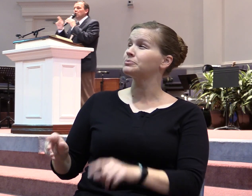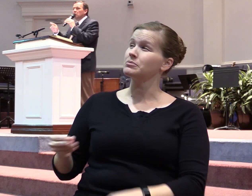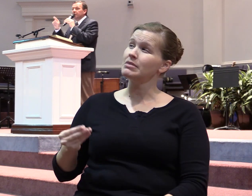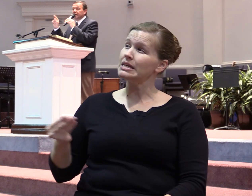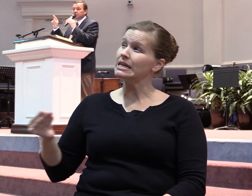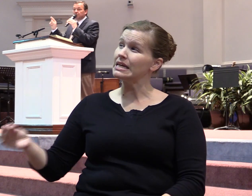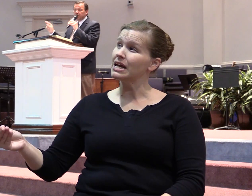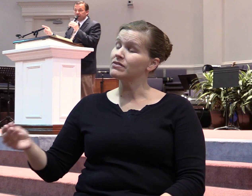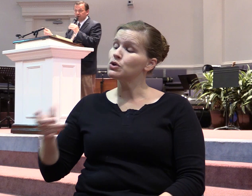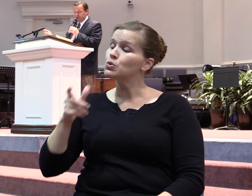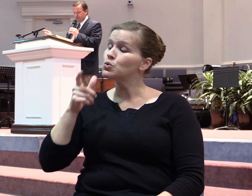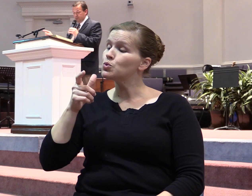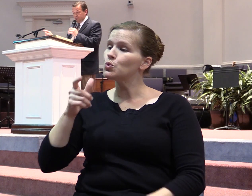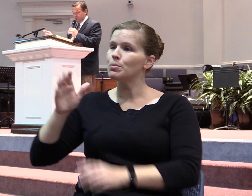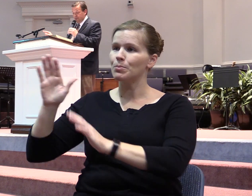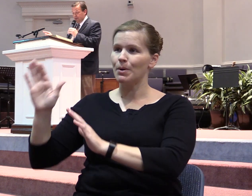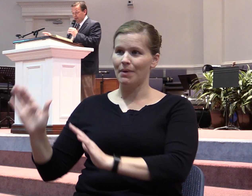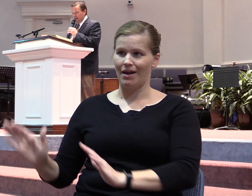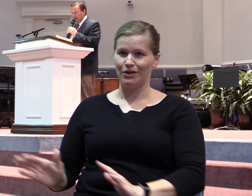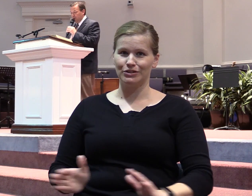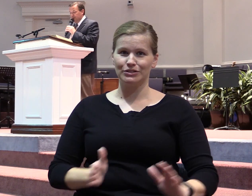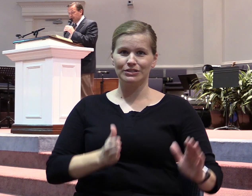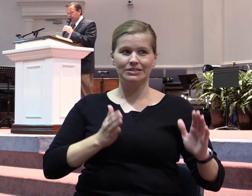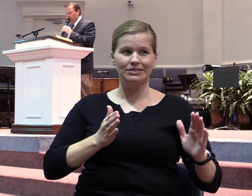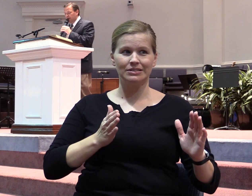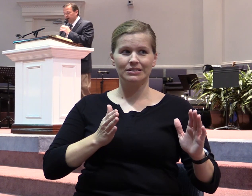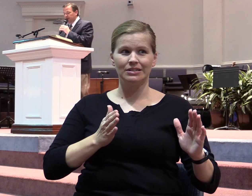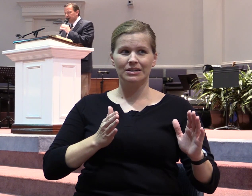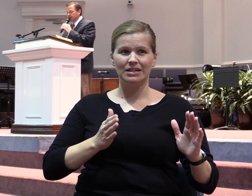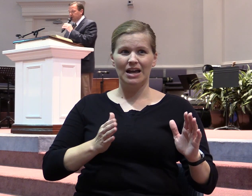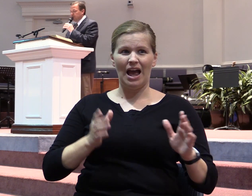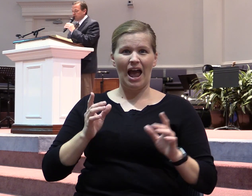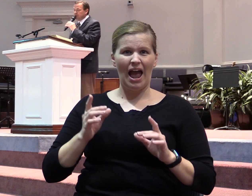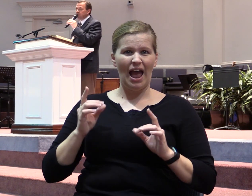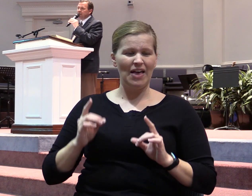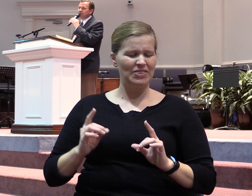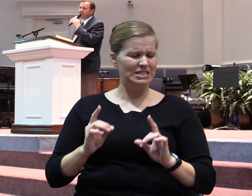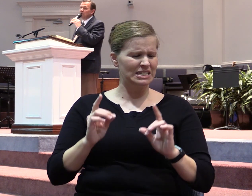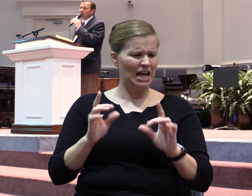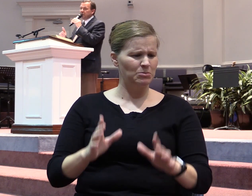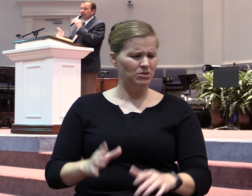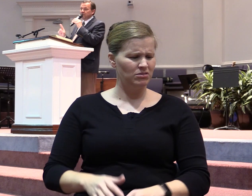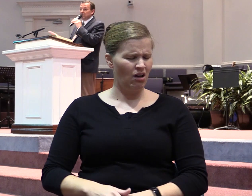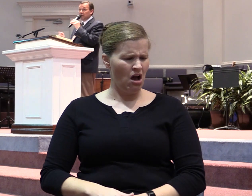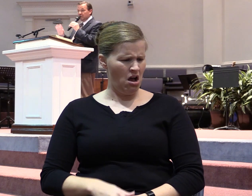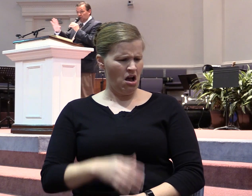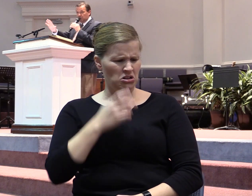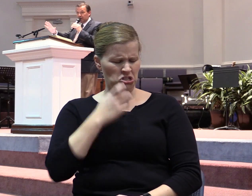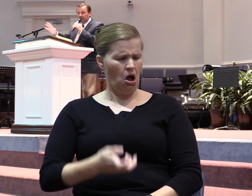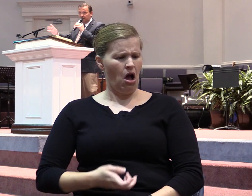whom it is prepared. And when the ten heard it, they began to be much displeased with James and John. So I want you to get the